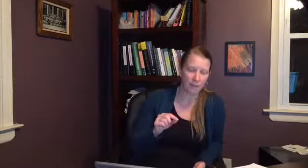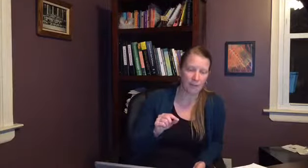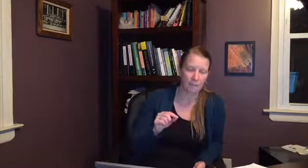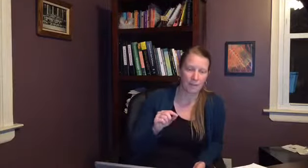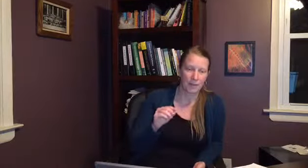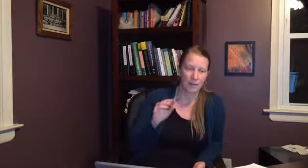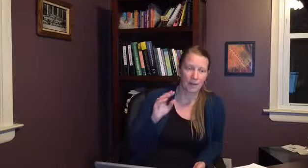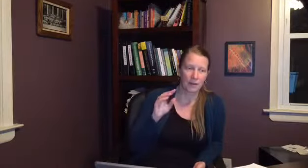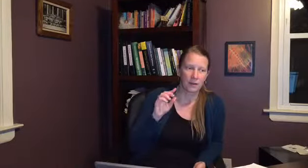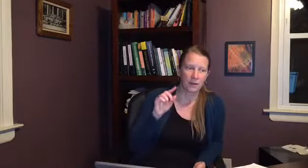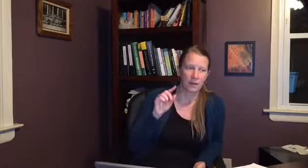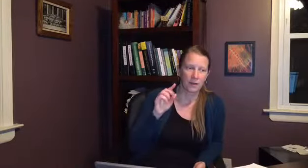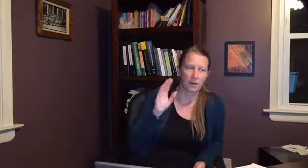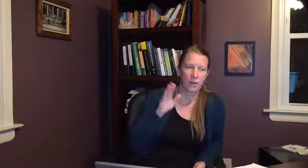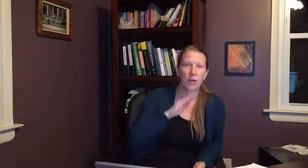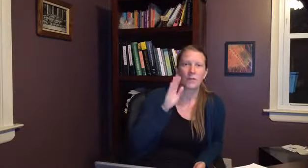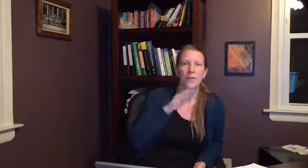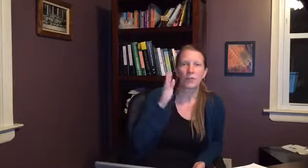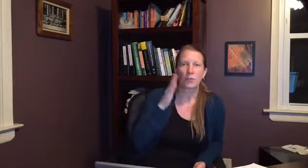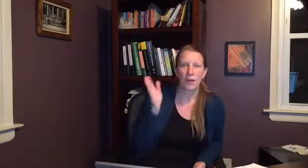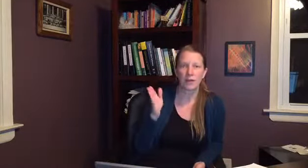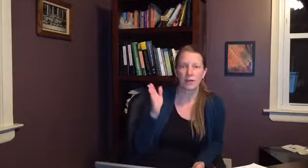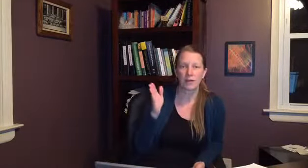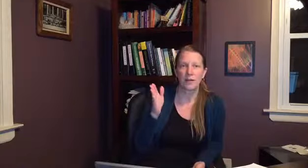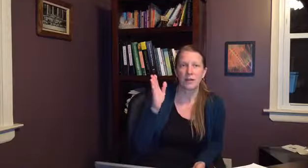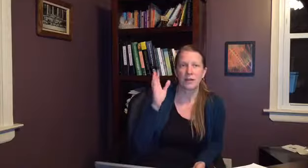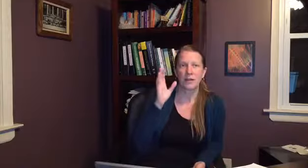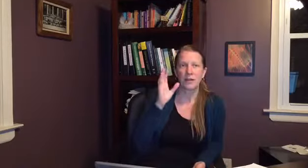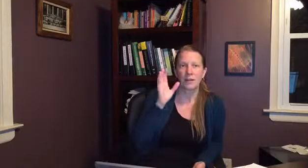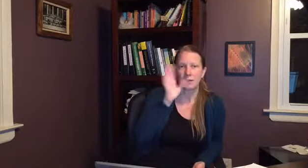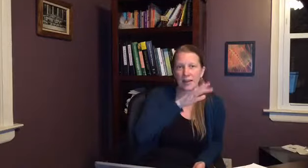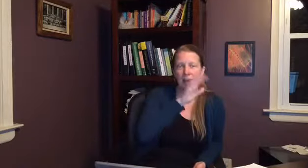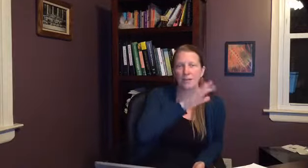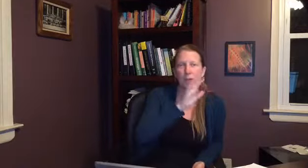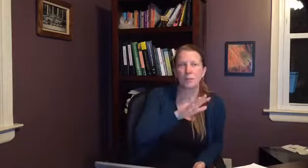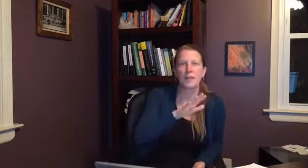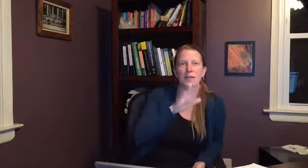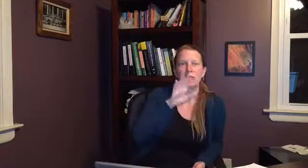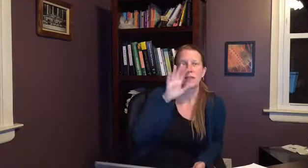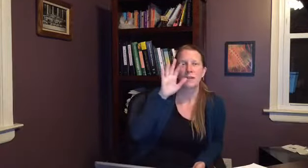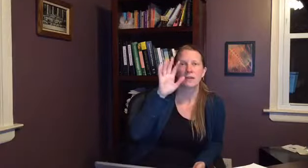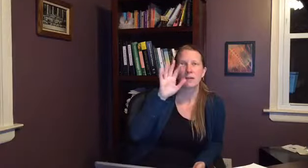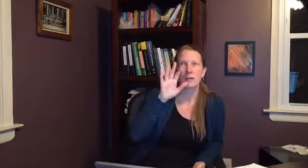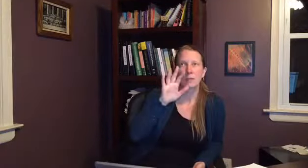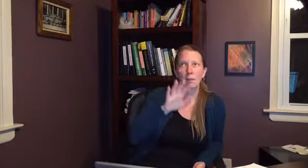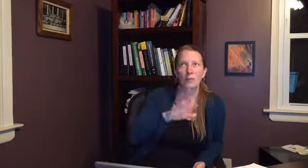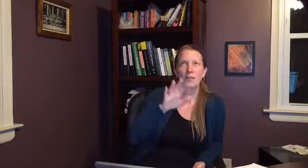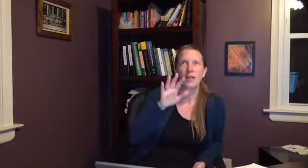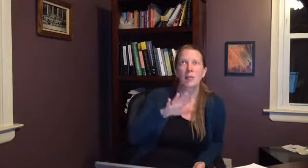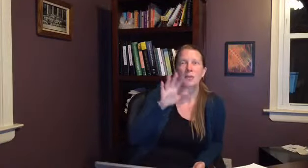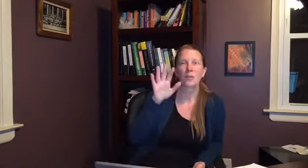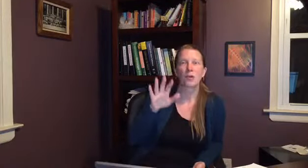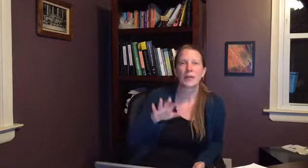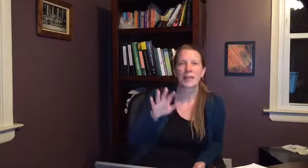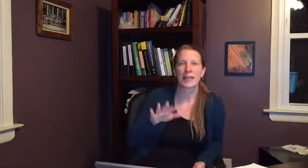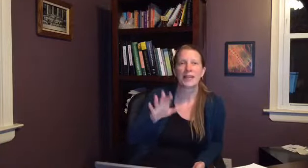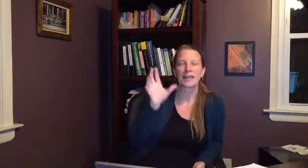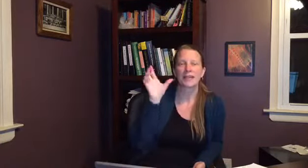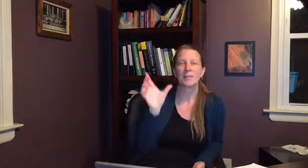whoever you're with if they have herpes most of the time if you're going to get it it's going to be